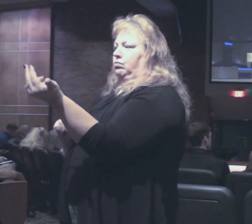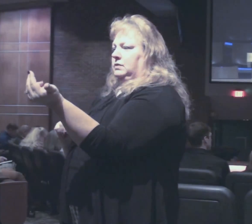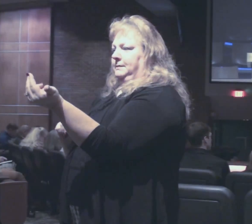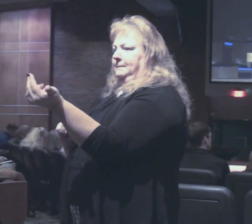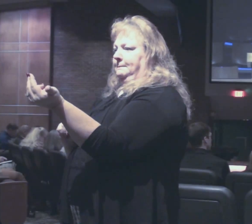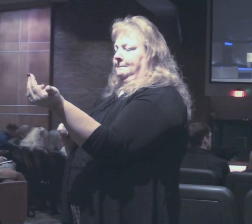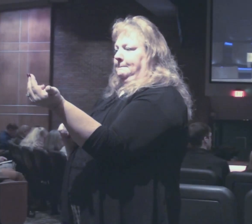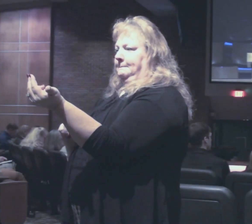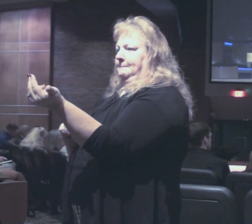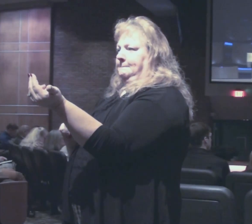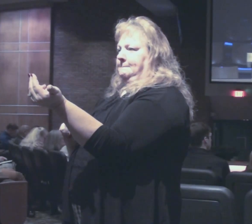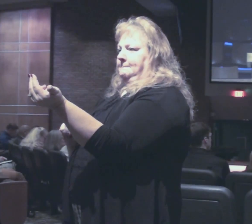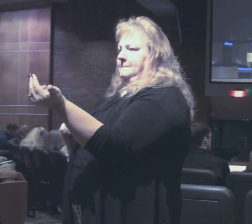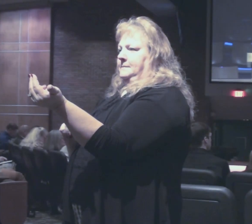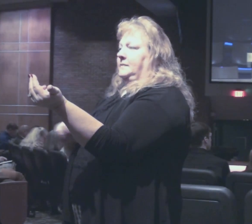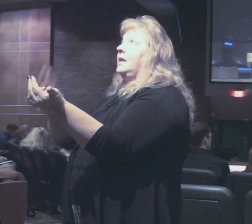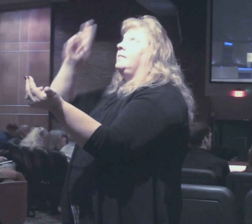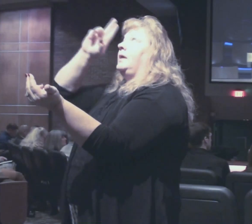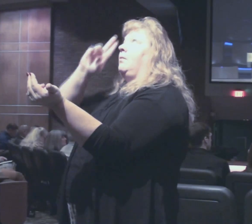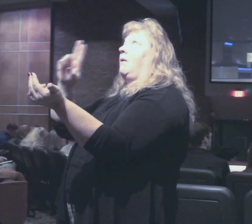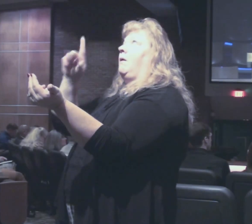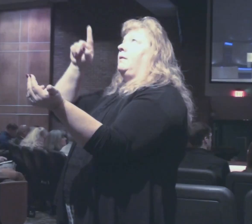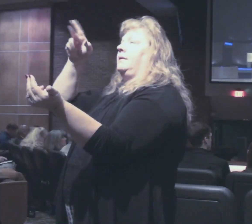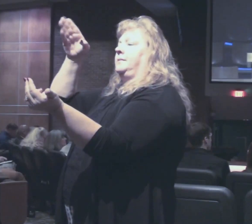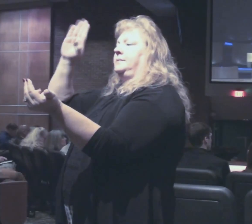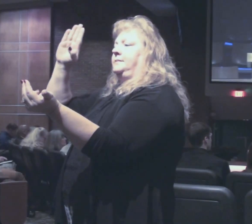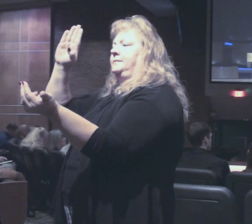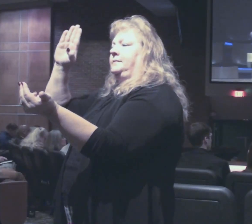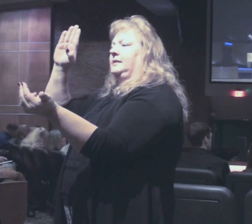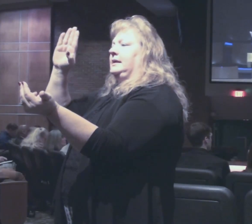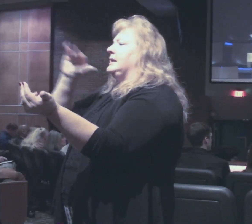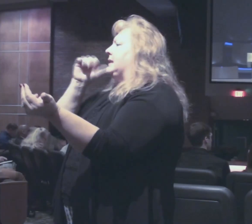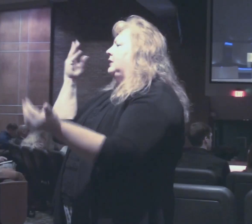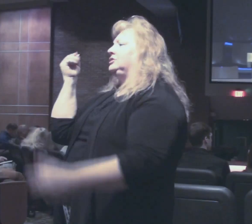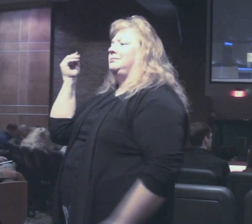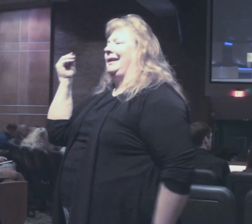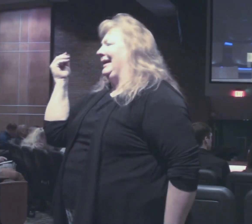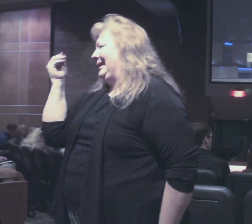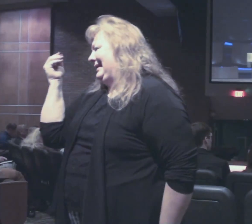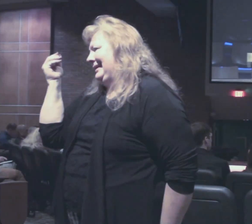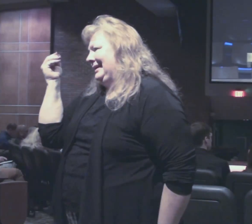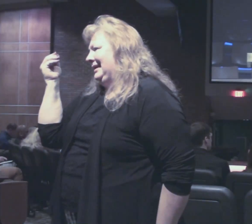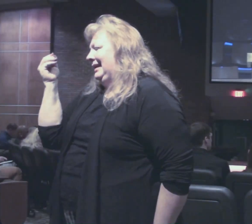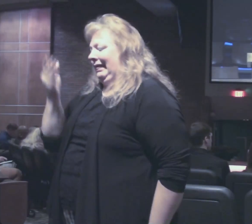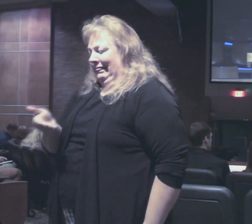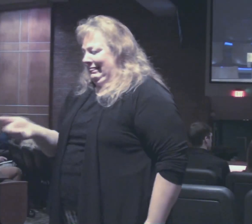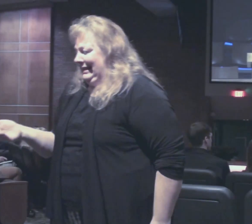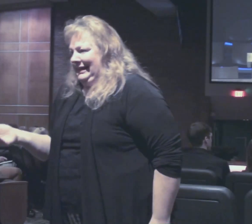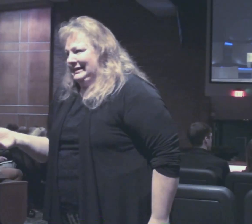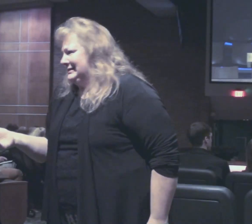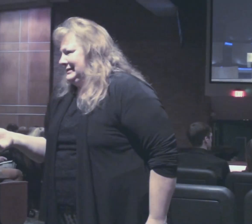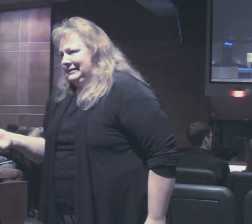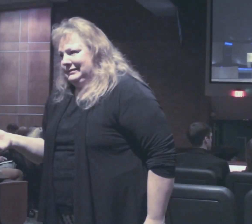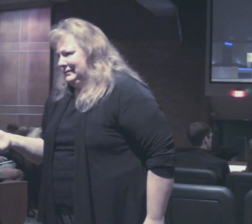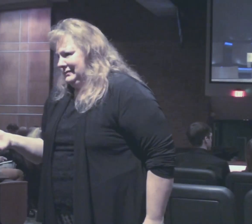they will glorify God that's not just money just not material things